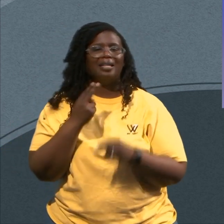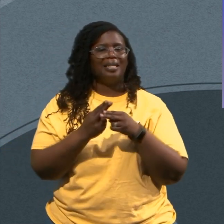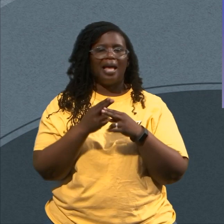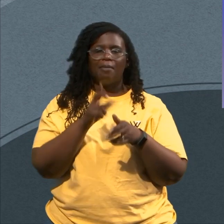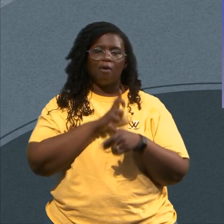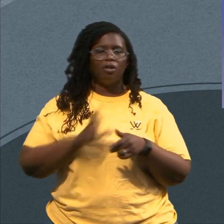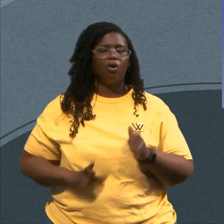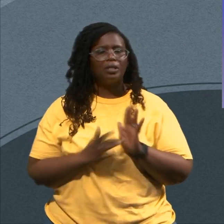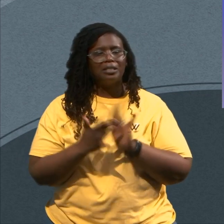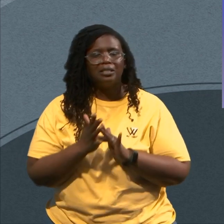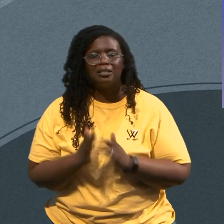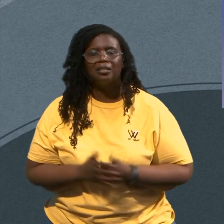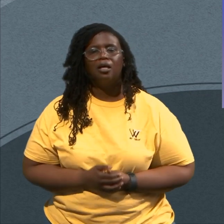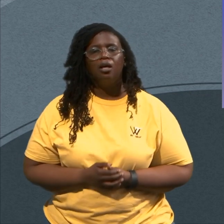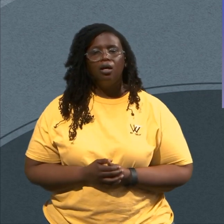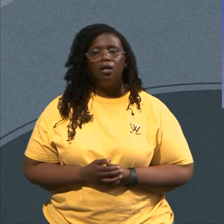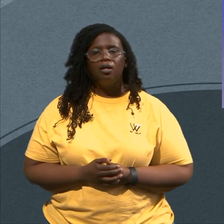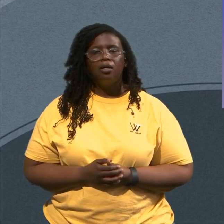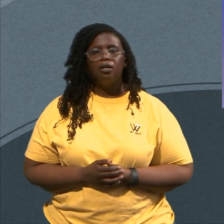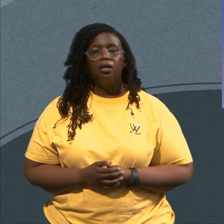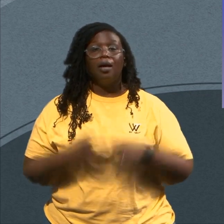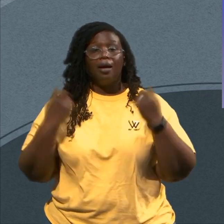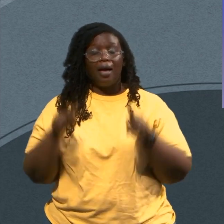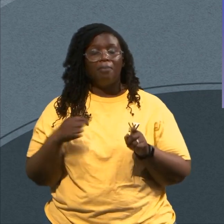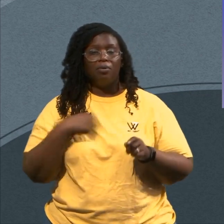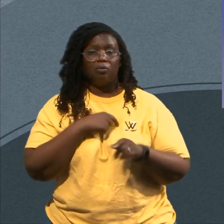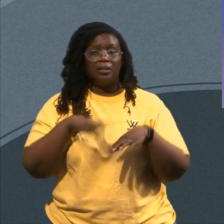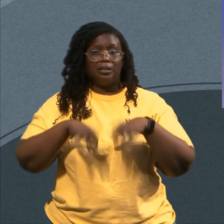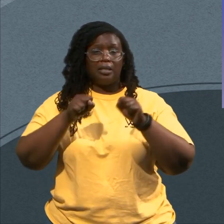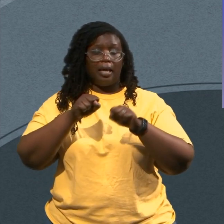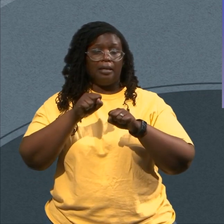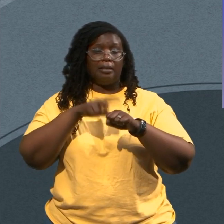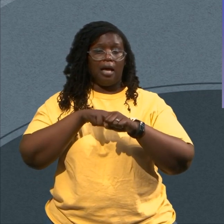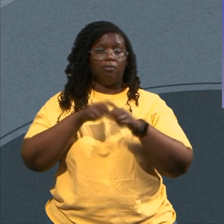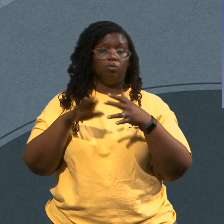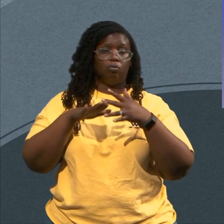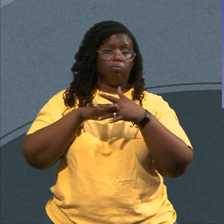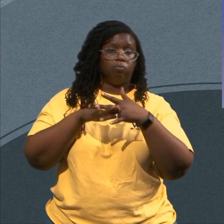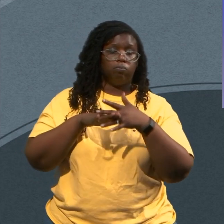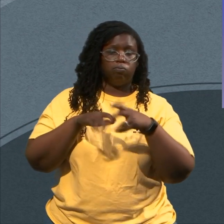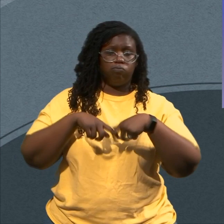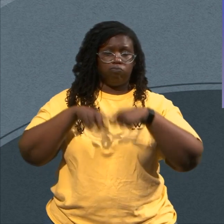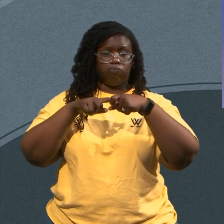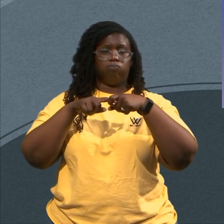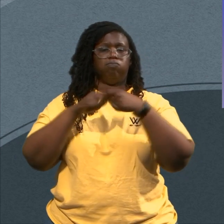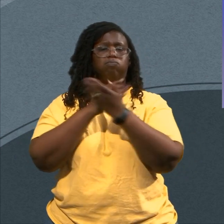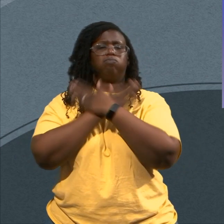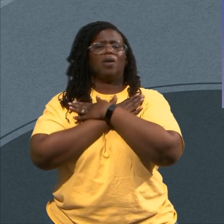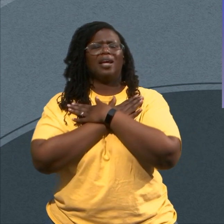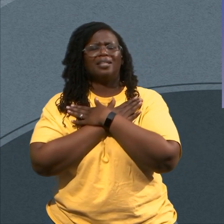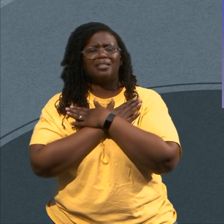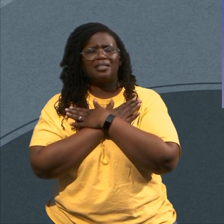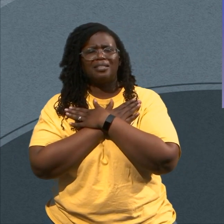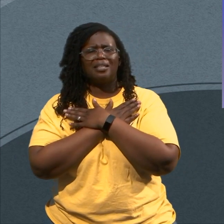In Other Words Y'all Y'all When We Take A Moment To Rest It Is A Declaration God This Is So Good